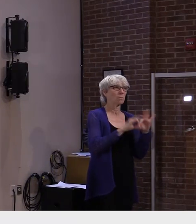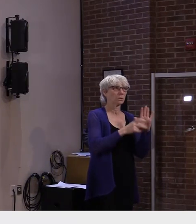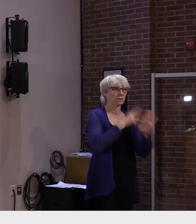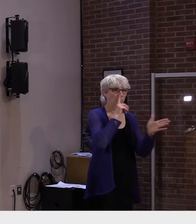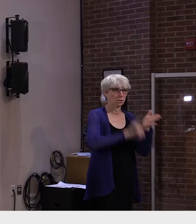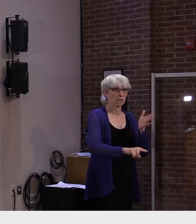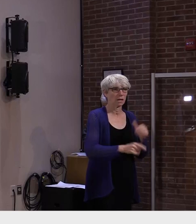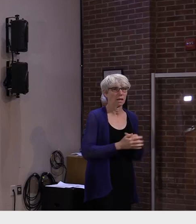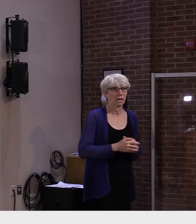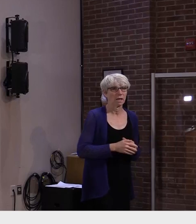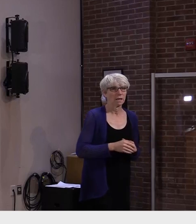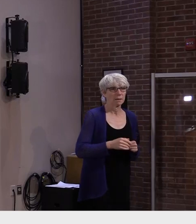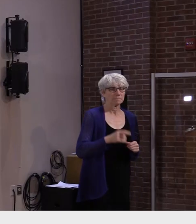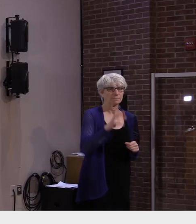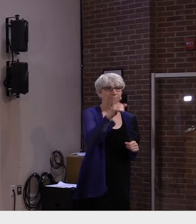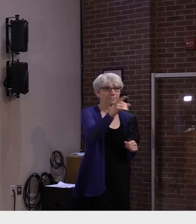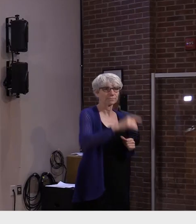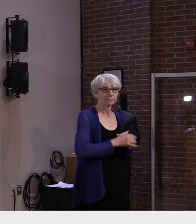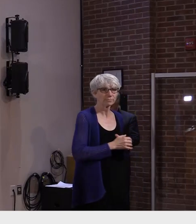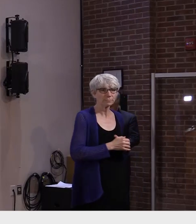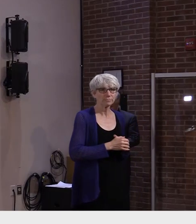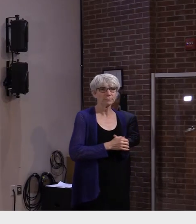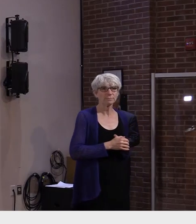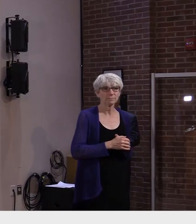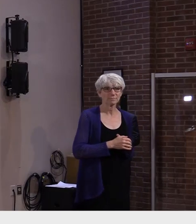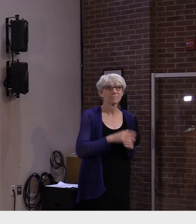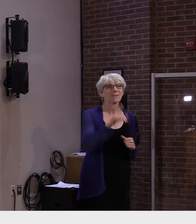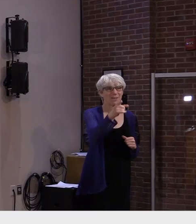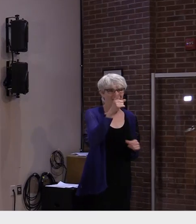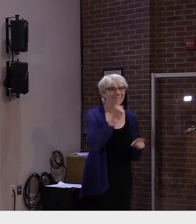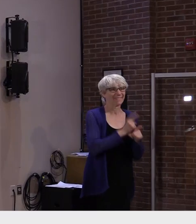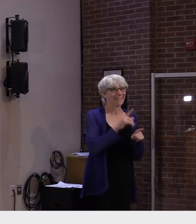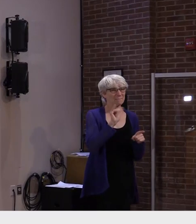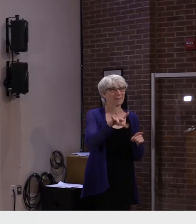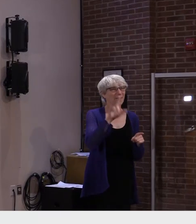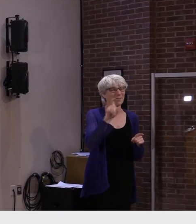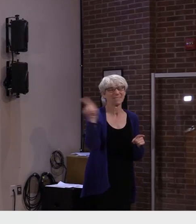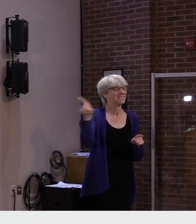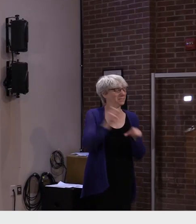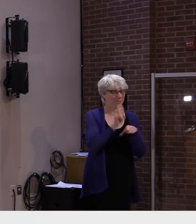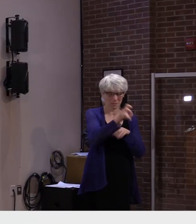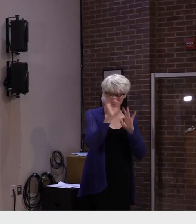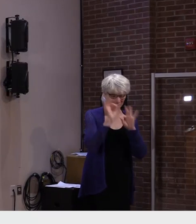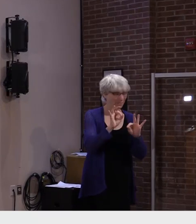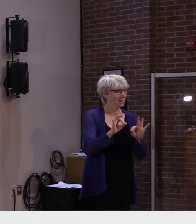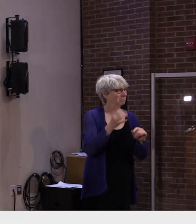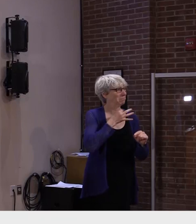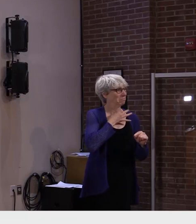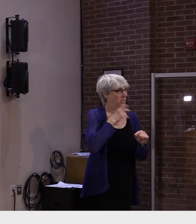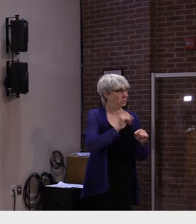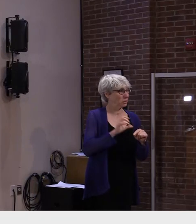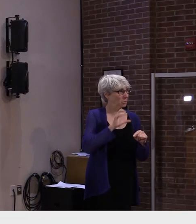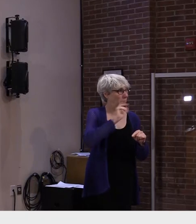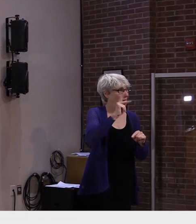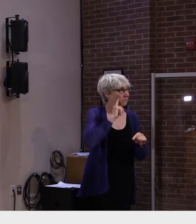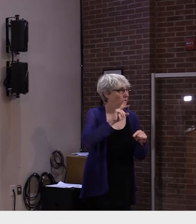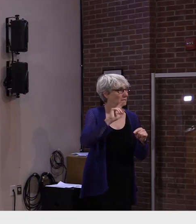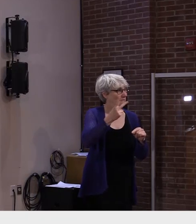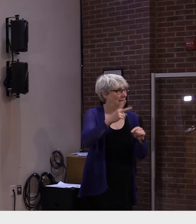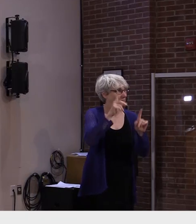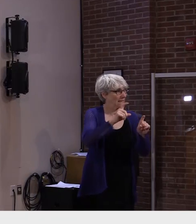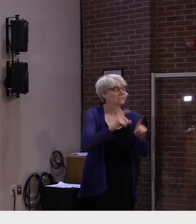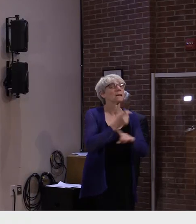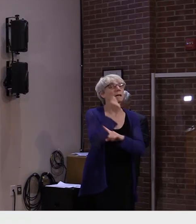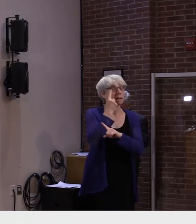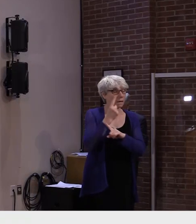questions were about the accuracy rate and whether they should get a PCR test, so I think you answered those two. Yeah, although the accuracy rate, again, much better